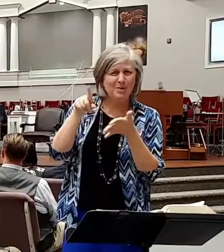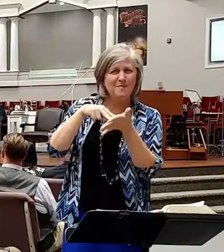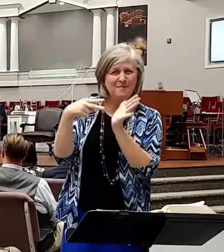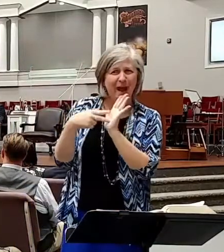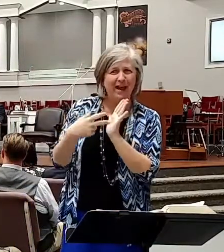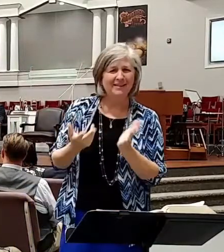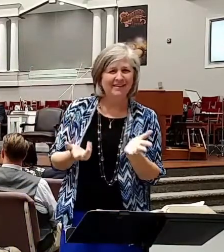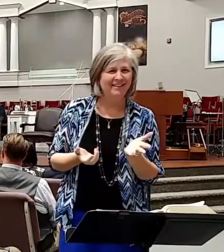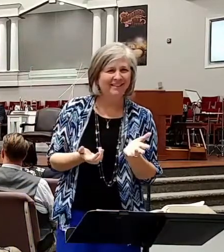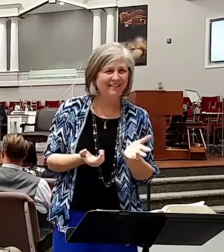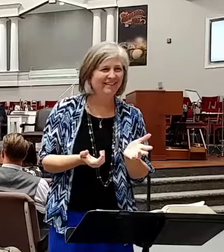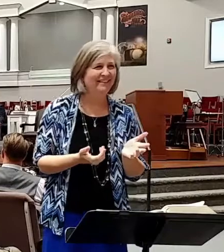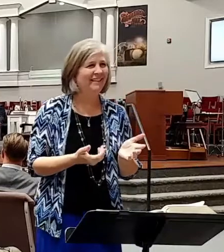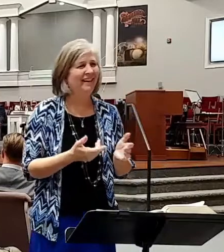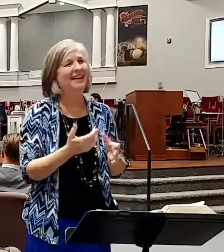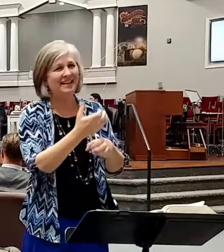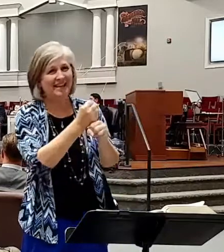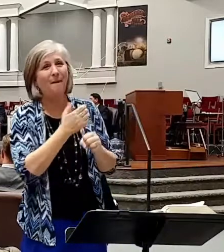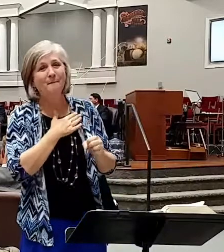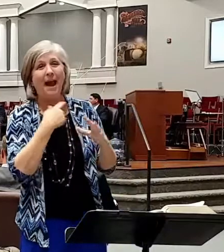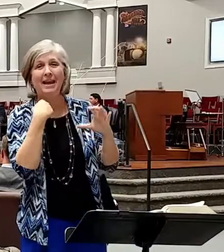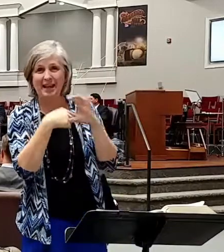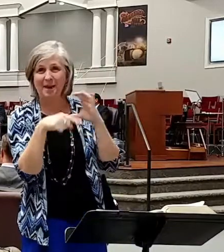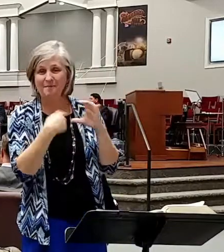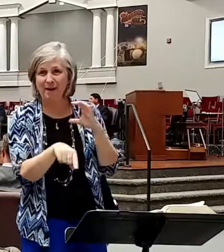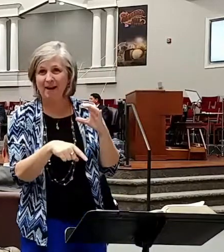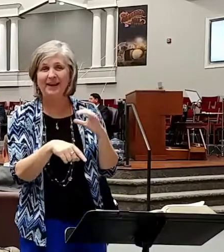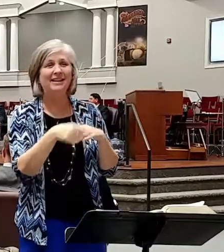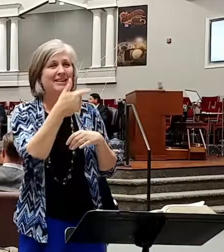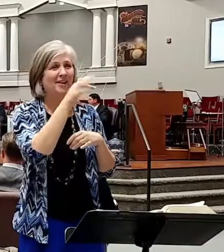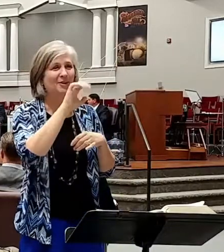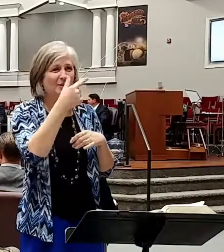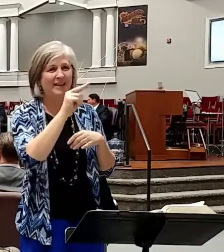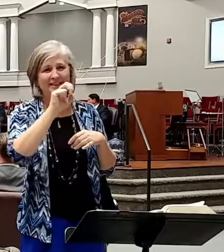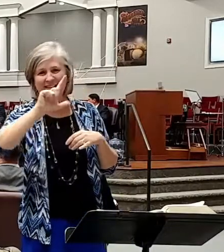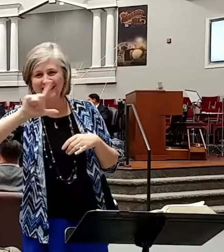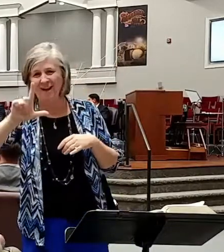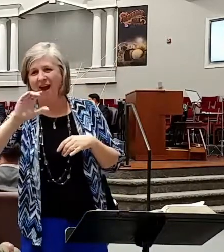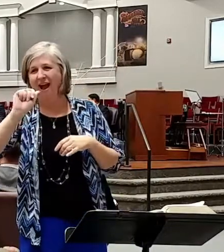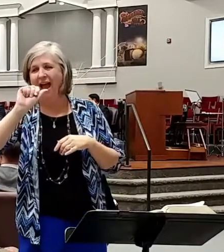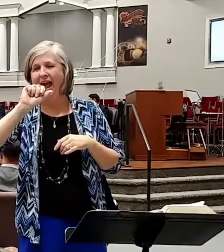Get my email. It's gregneal at berean.com